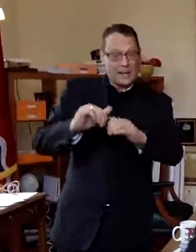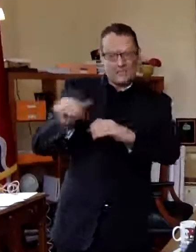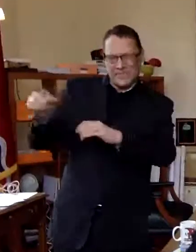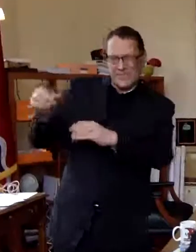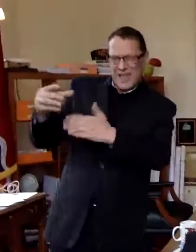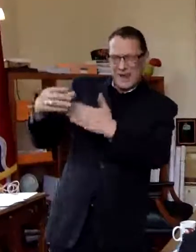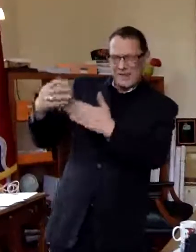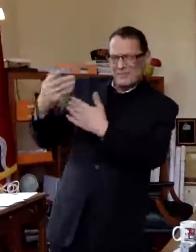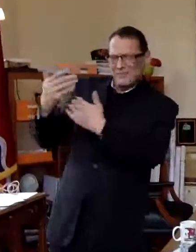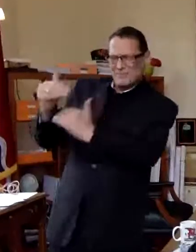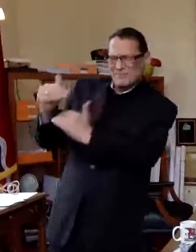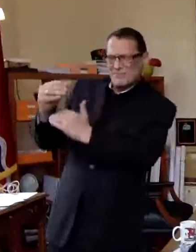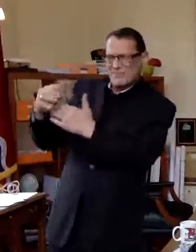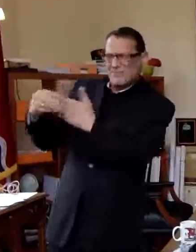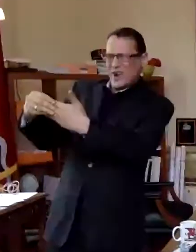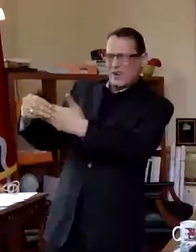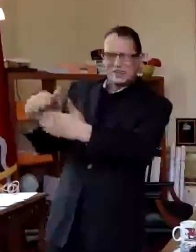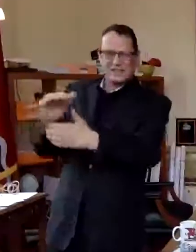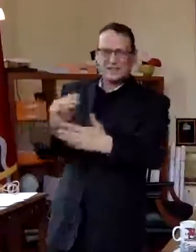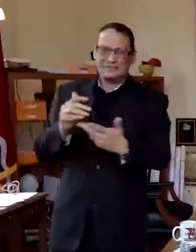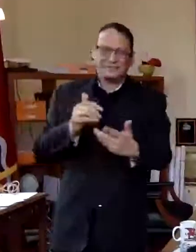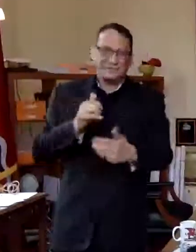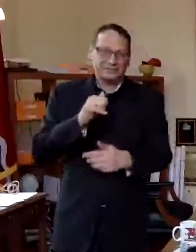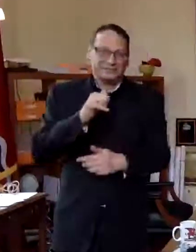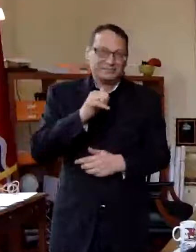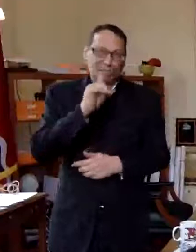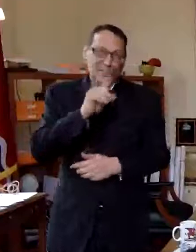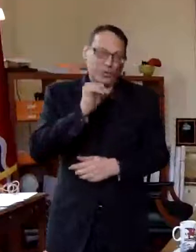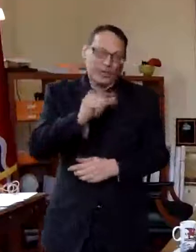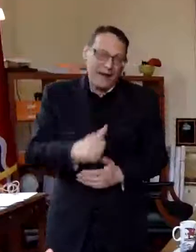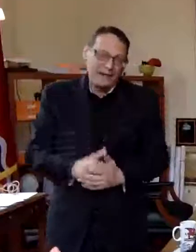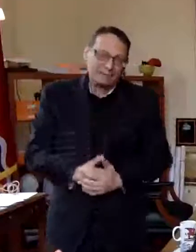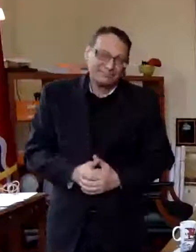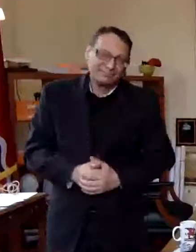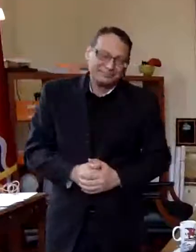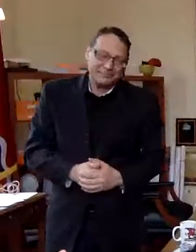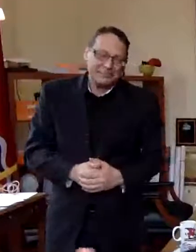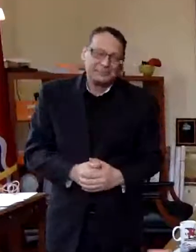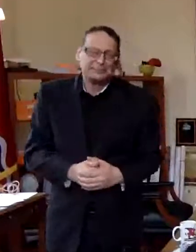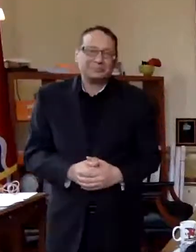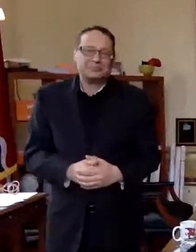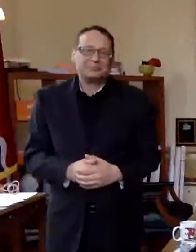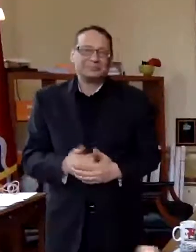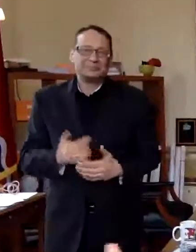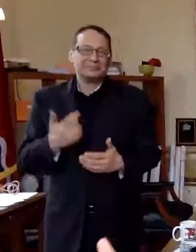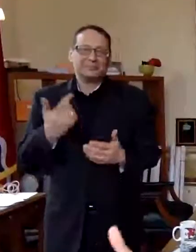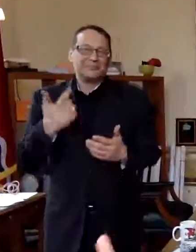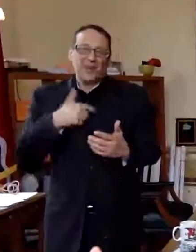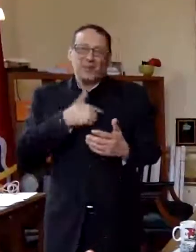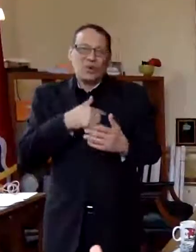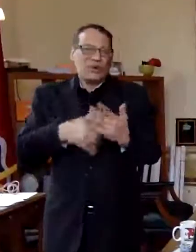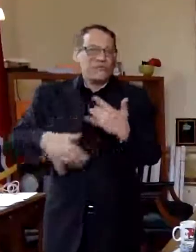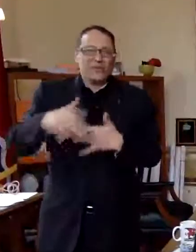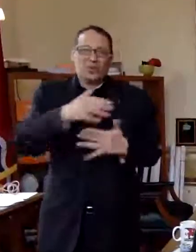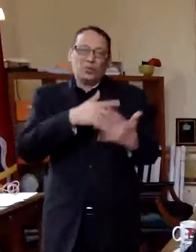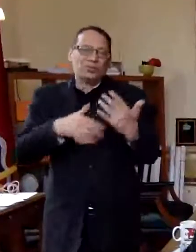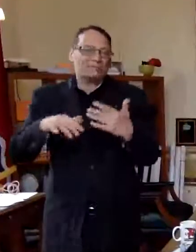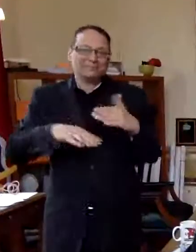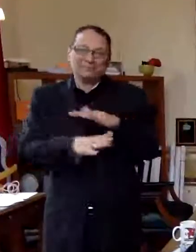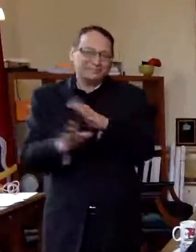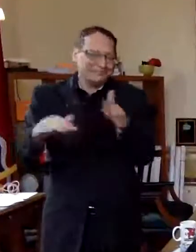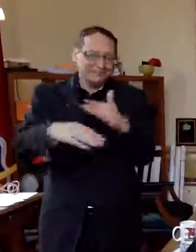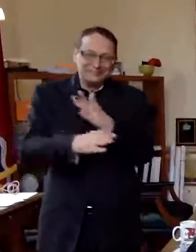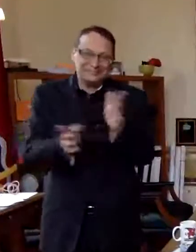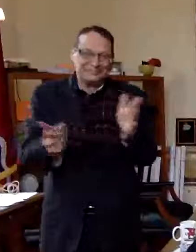into the city we're really not we're a very uh mobile fluid society of course